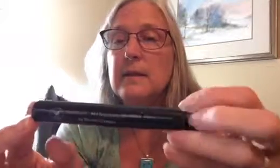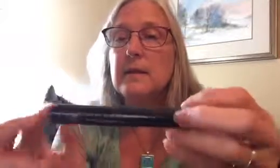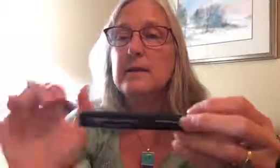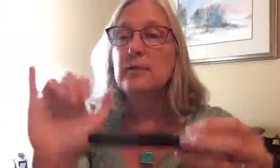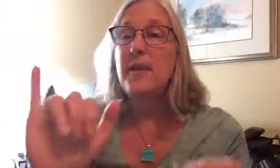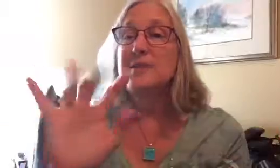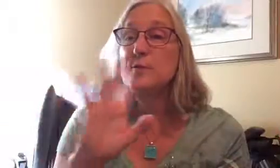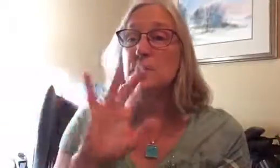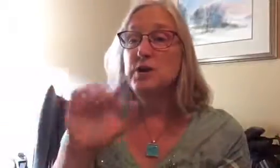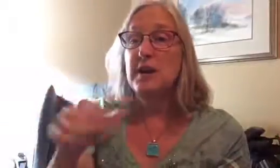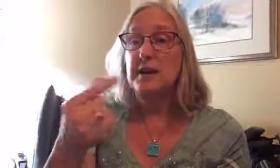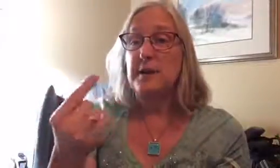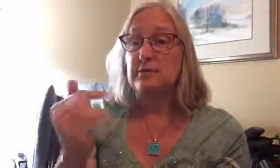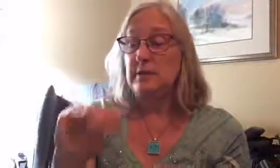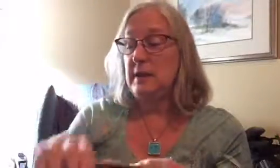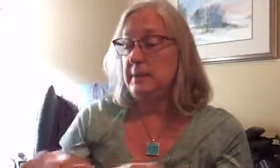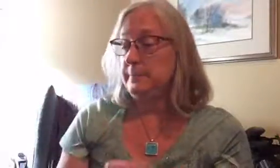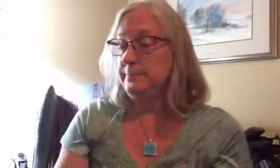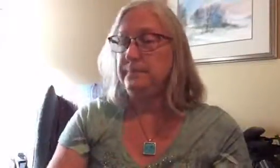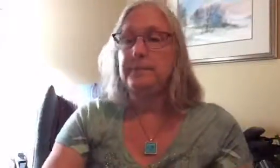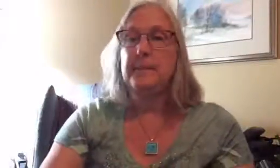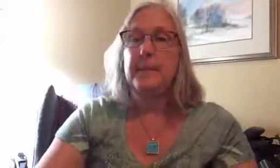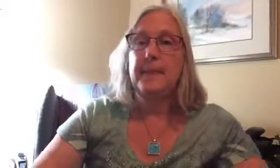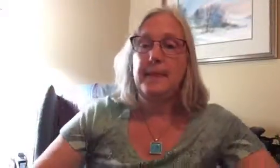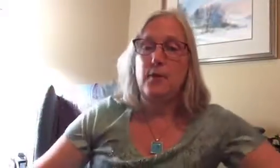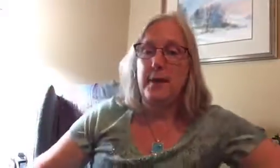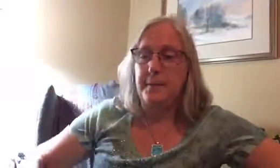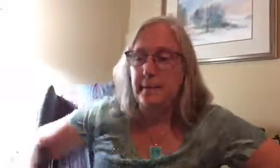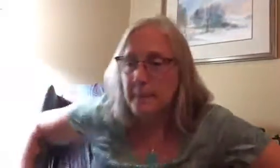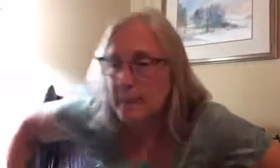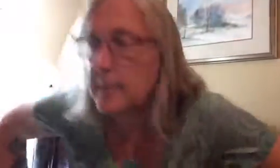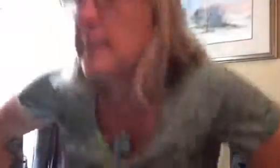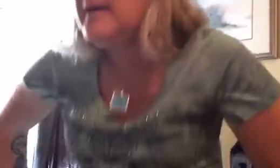so that's what we're talking about tonight okay okay